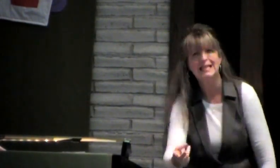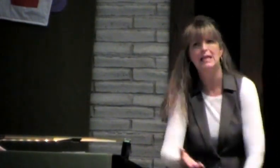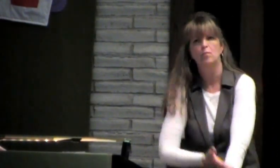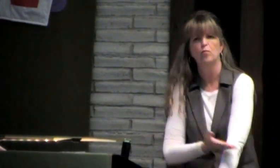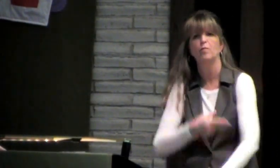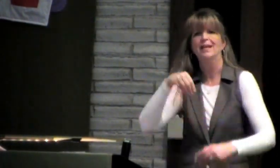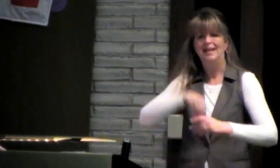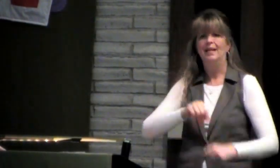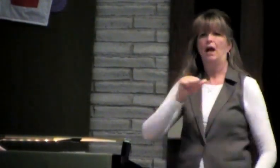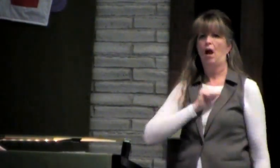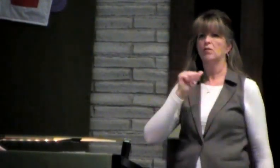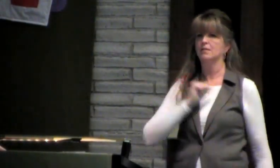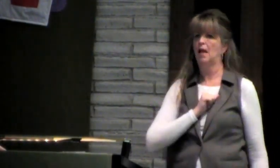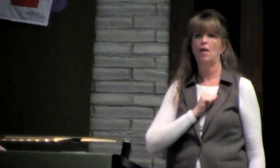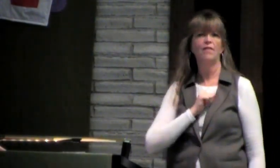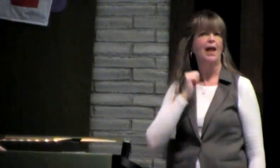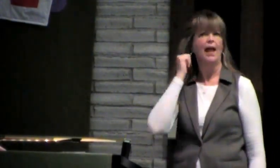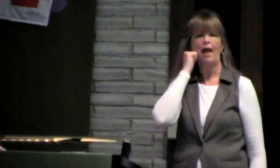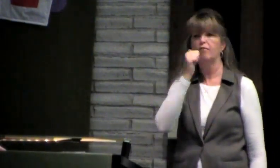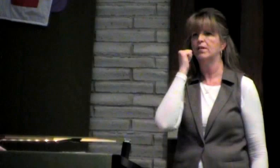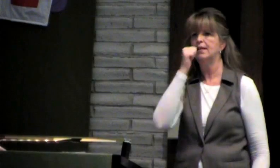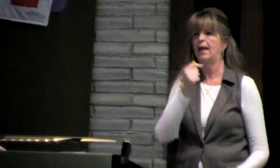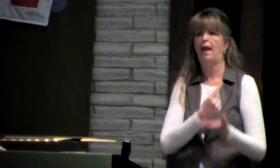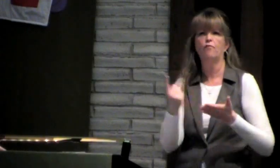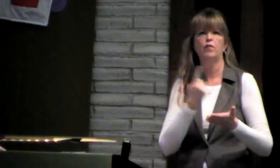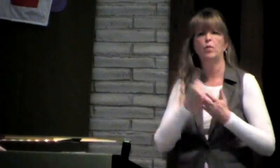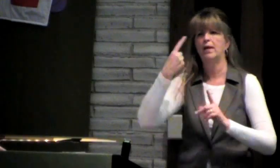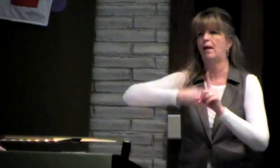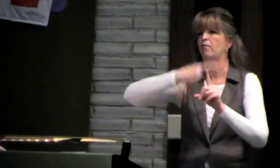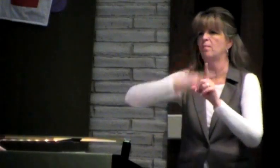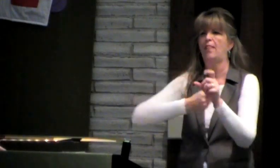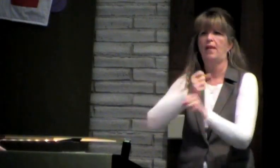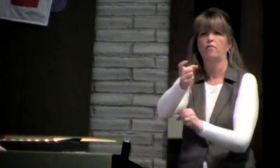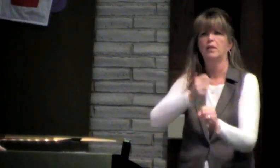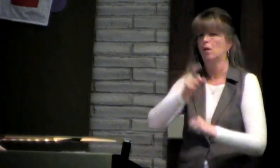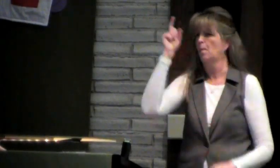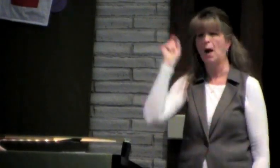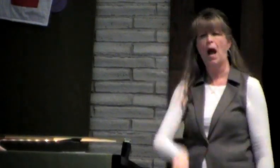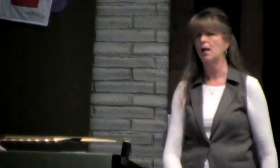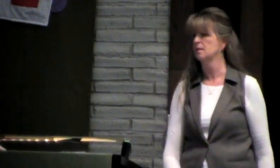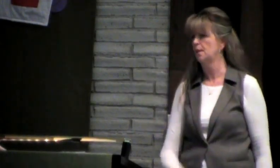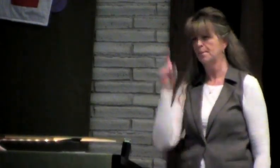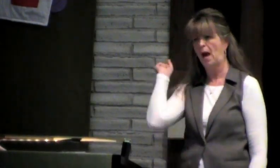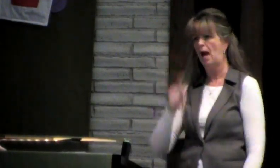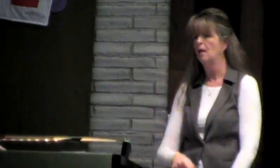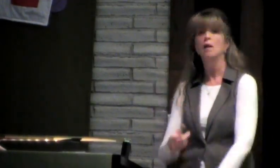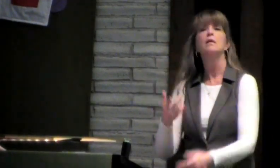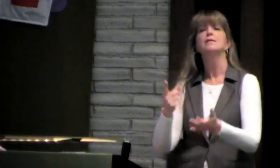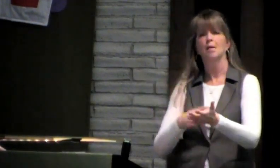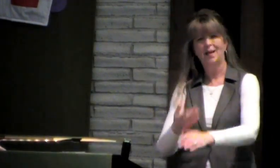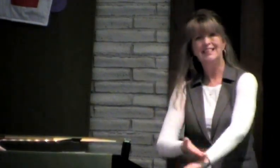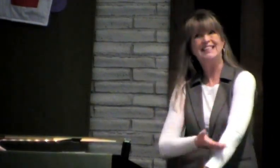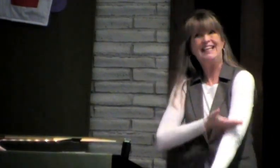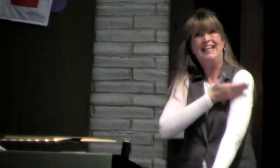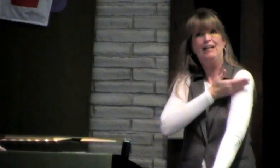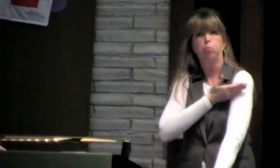should see some improvement in ourselves every day and every week and every month and every year. You've got to see improvement.